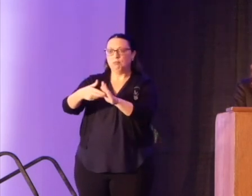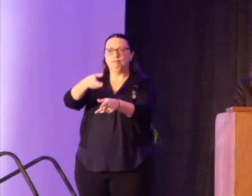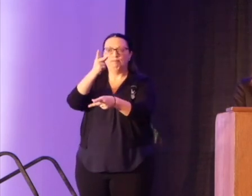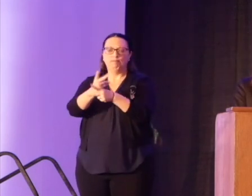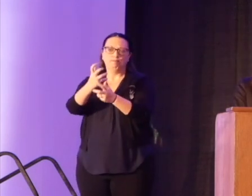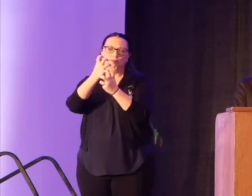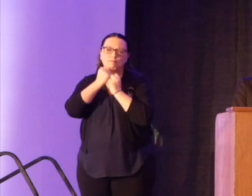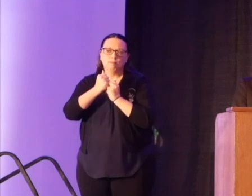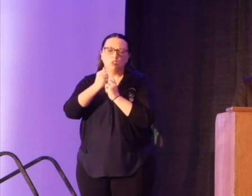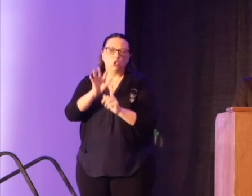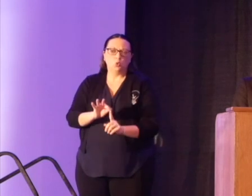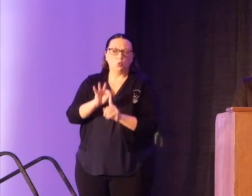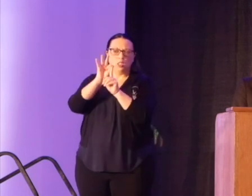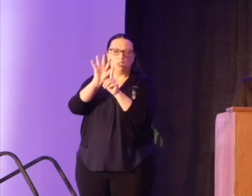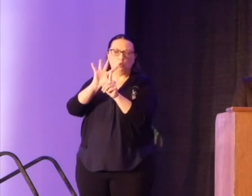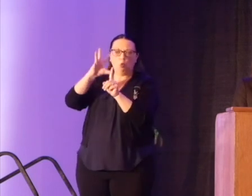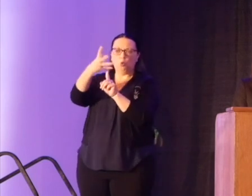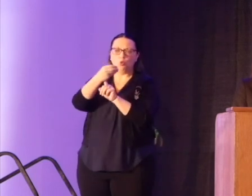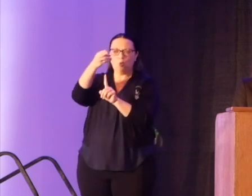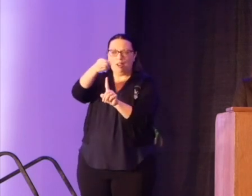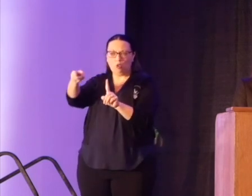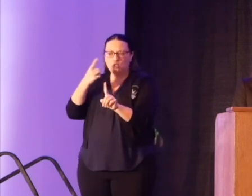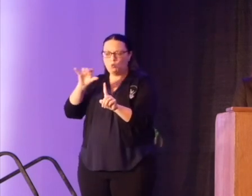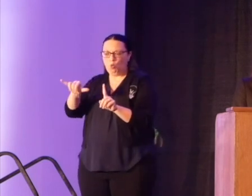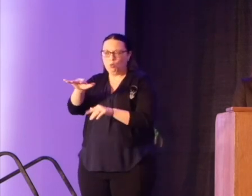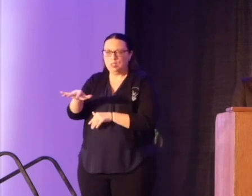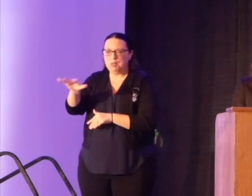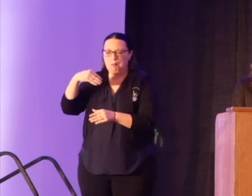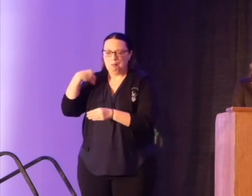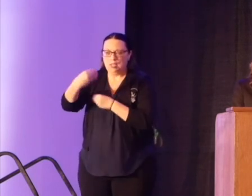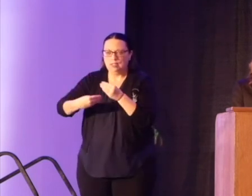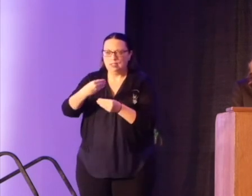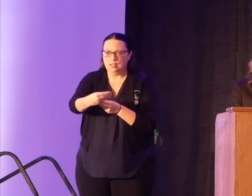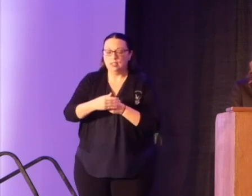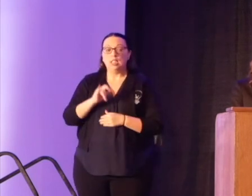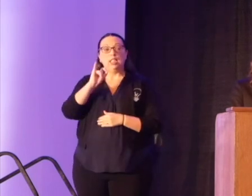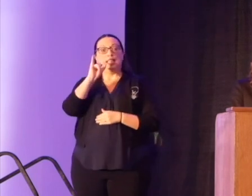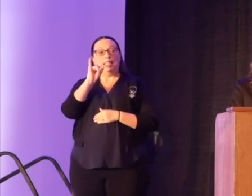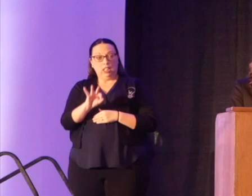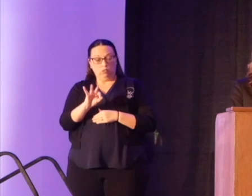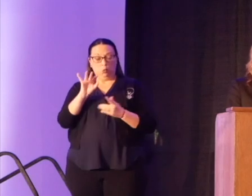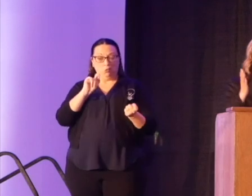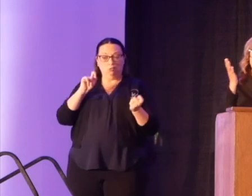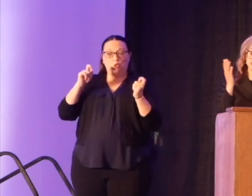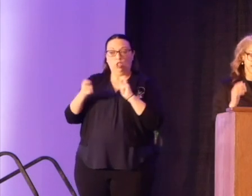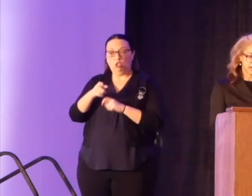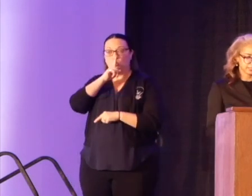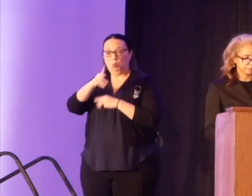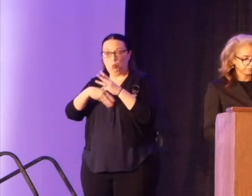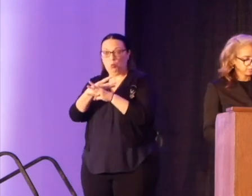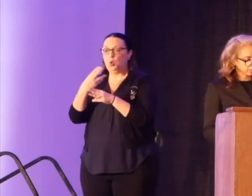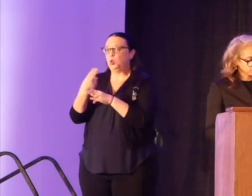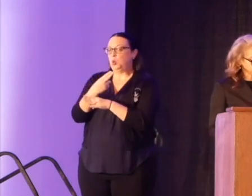the unique cultural heritage of those spaces. If we were to frame these realities using Bed